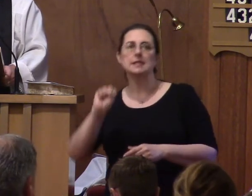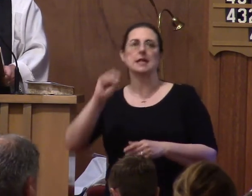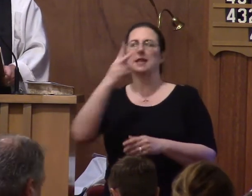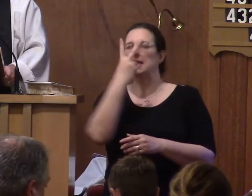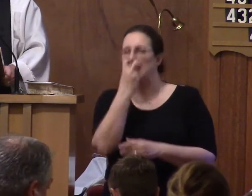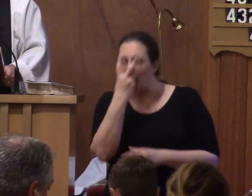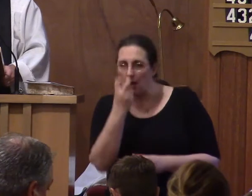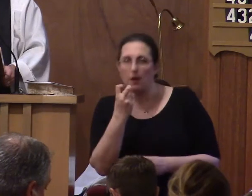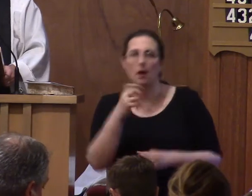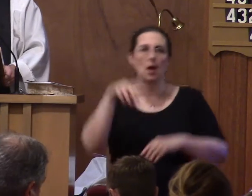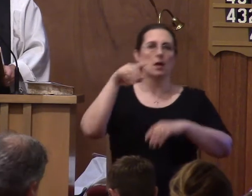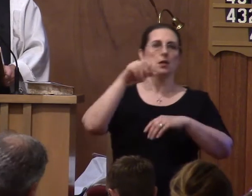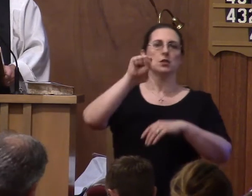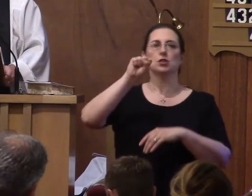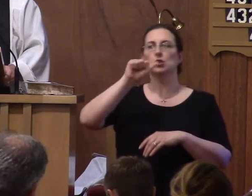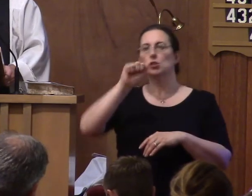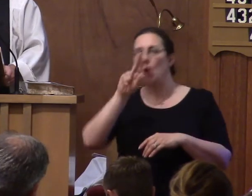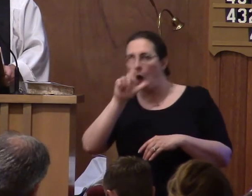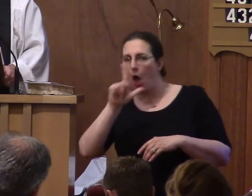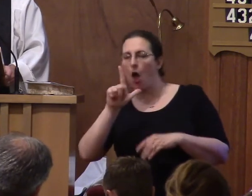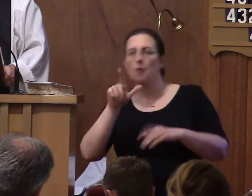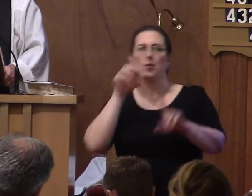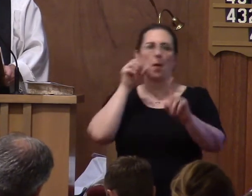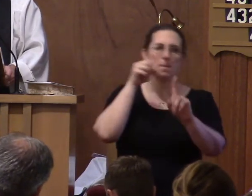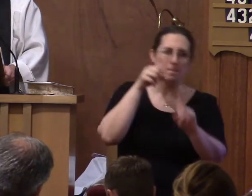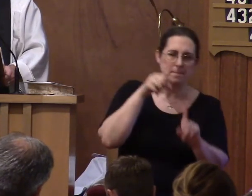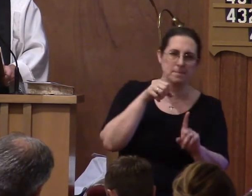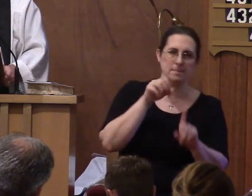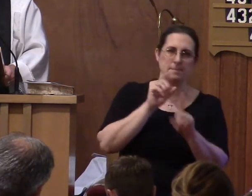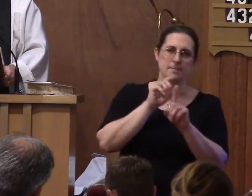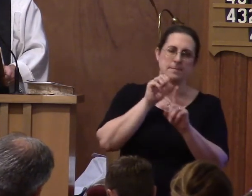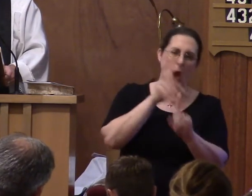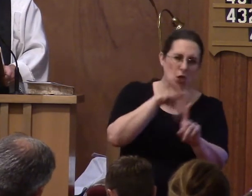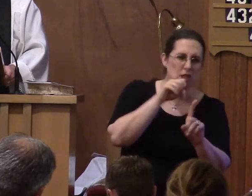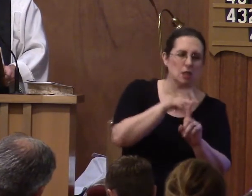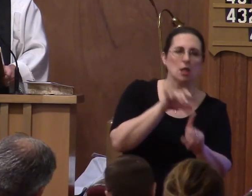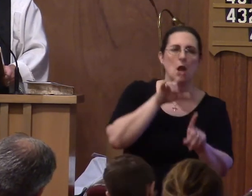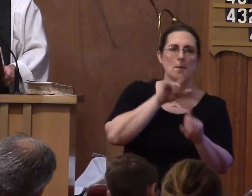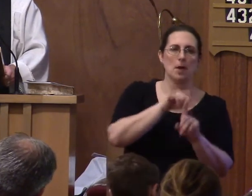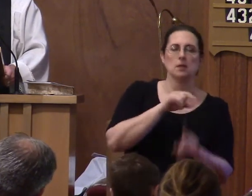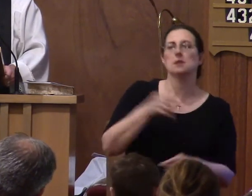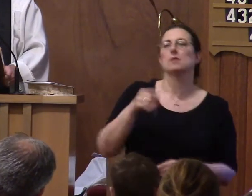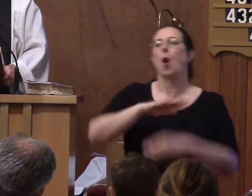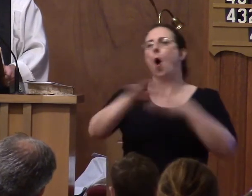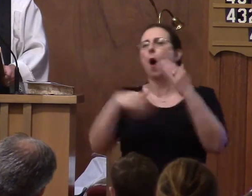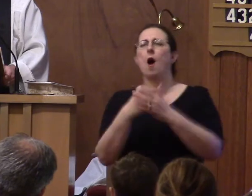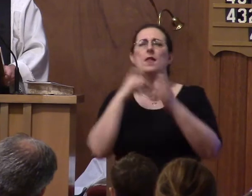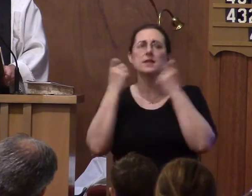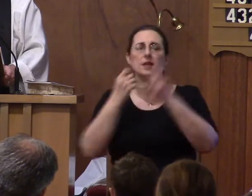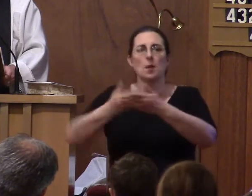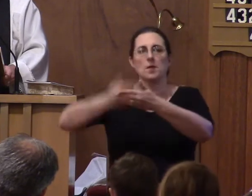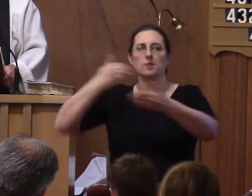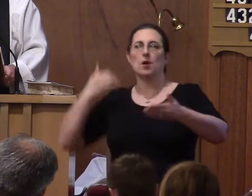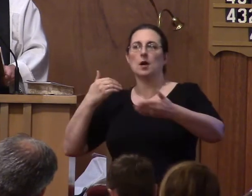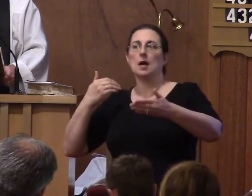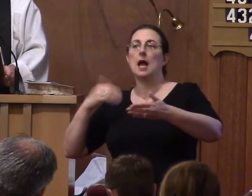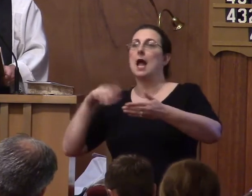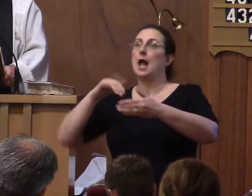Saul the persecutor, and all the unmerly sinners who were before you and who will come after you.